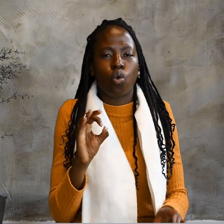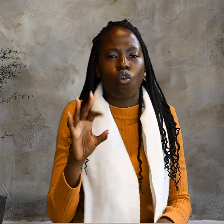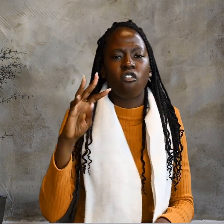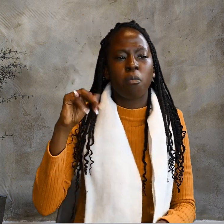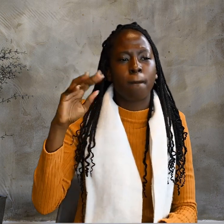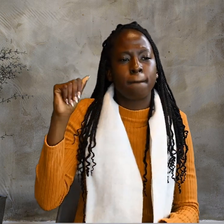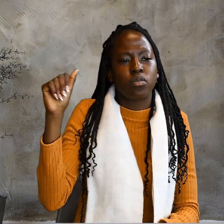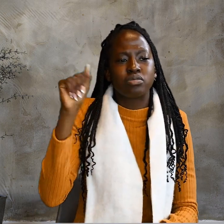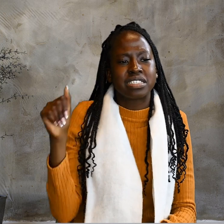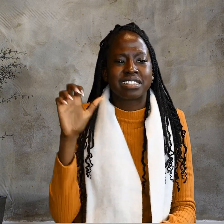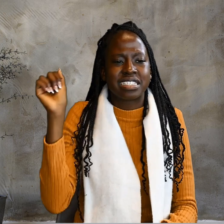of Moses.